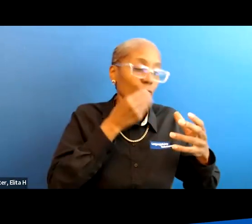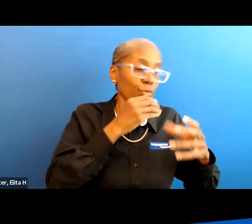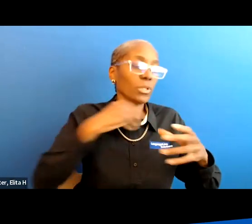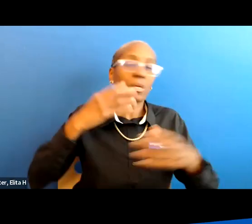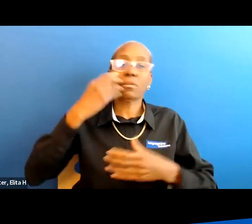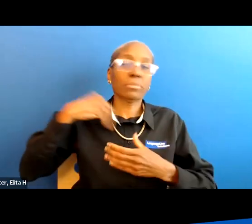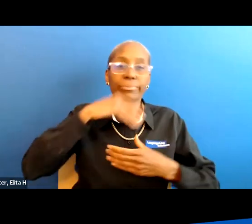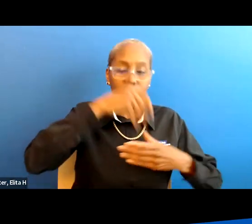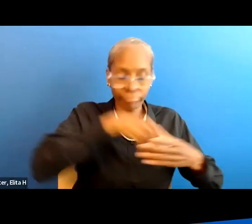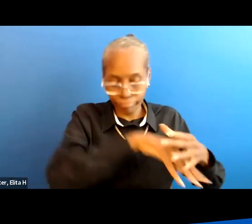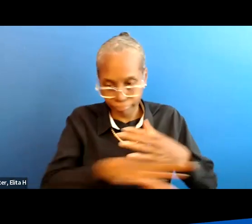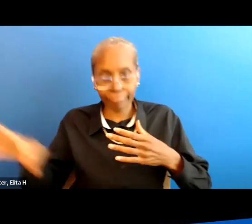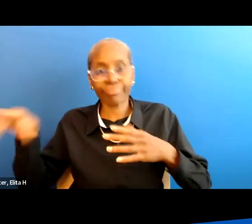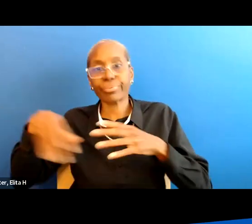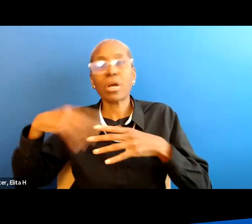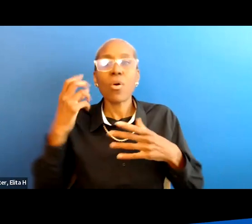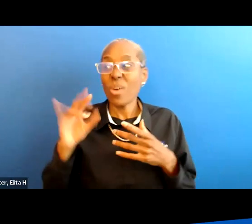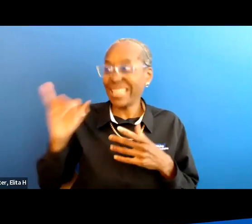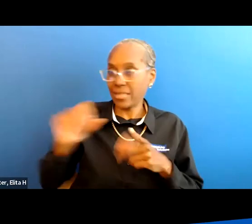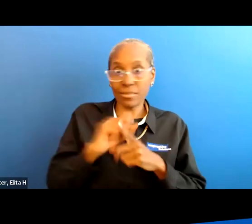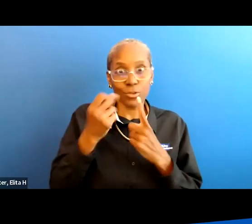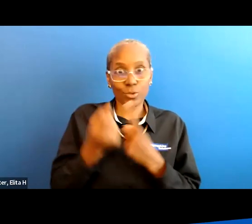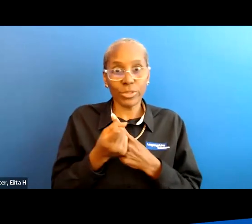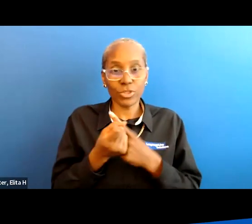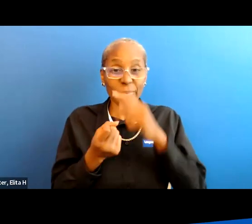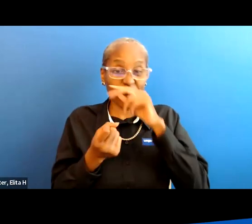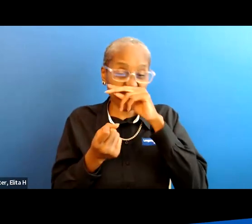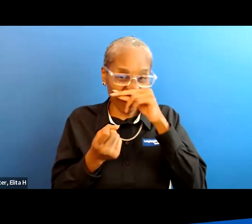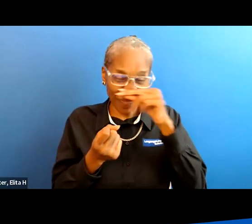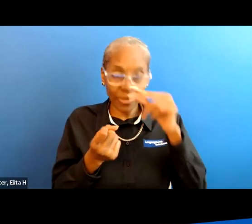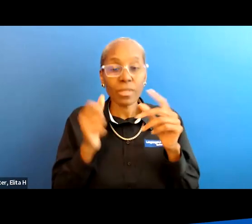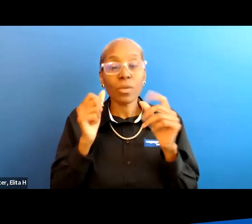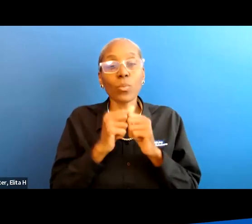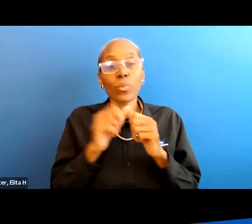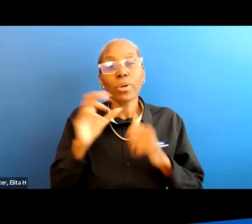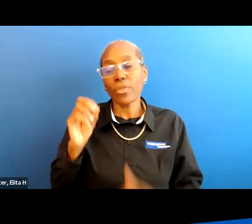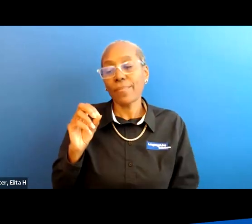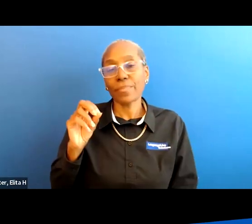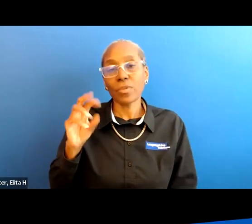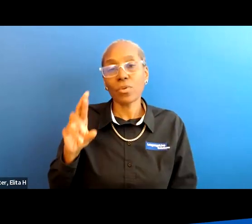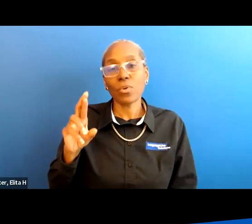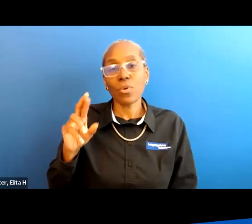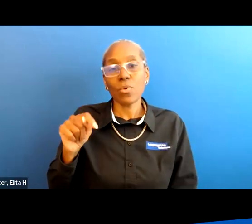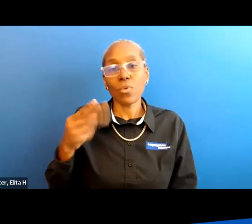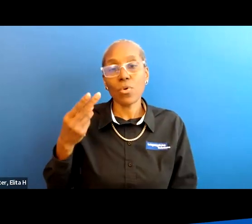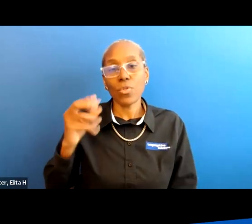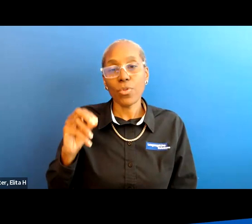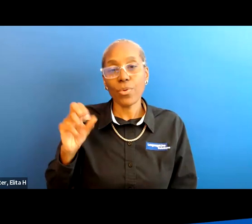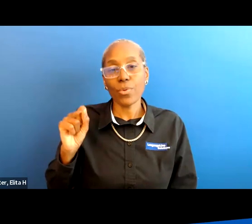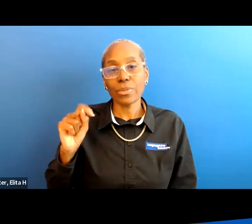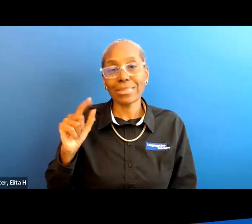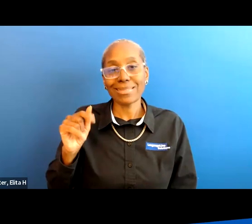or is it a situation um with uh orthostatic hypotension which is